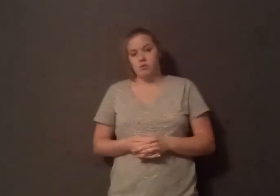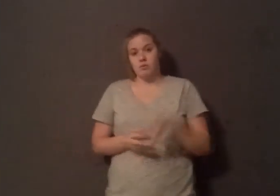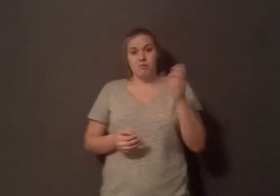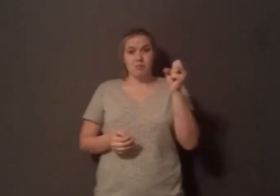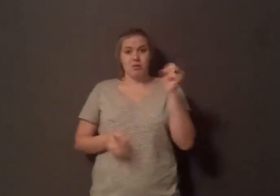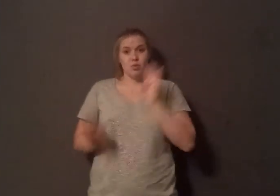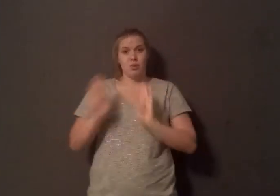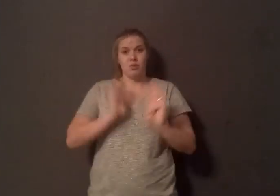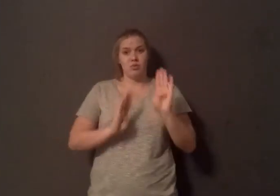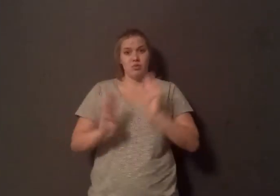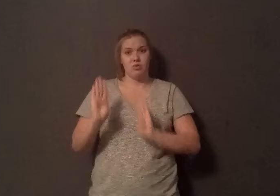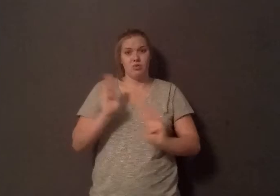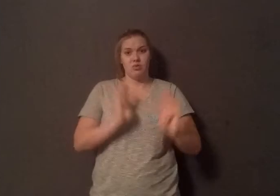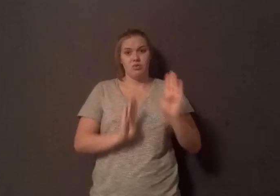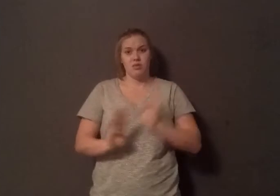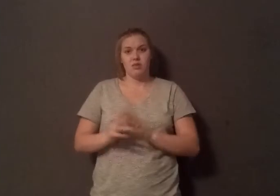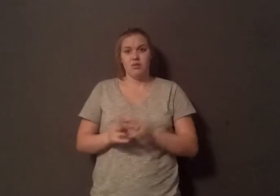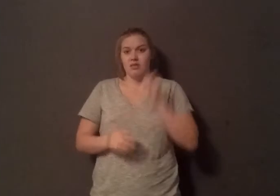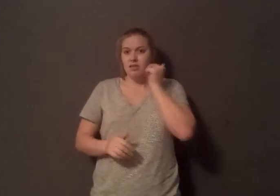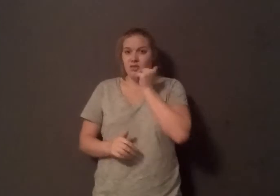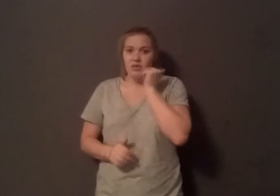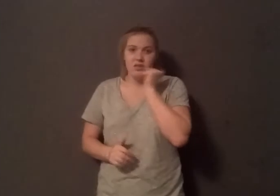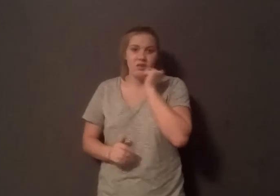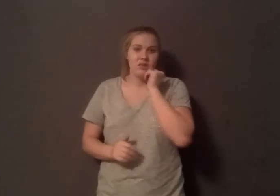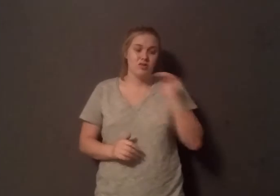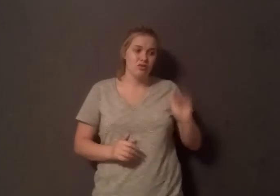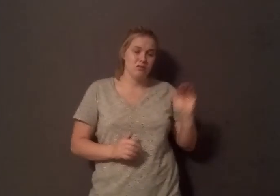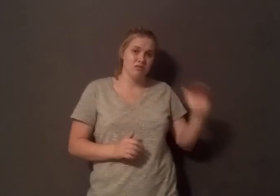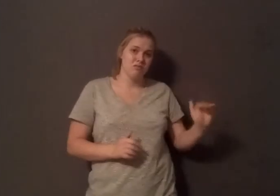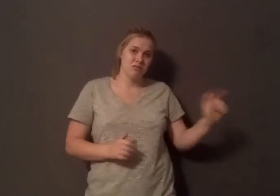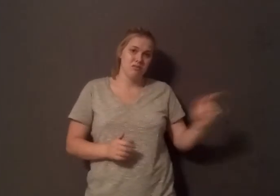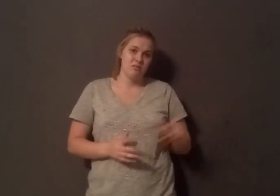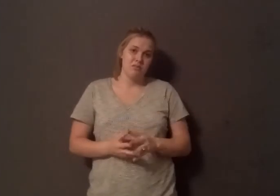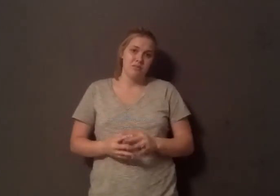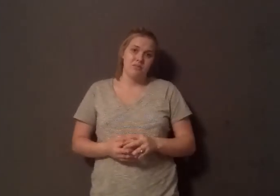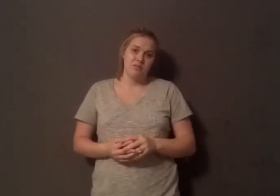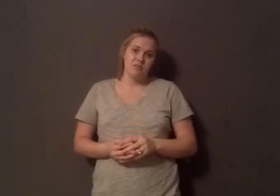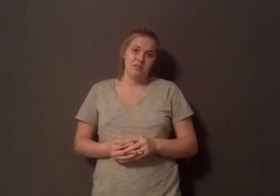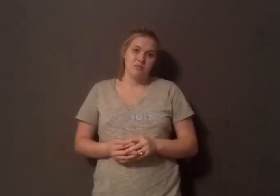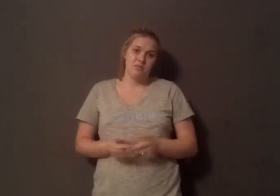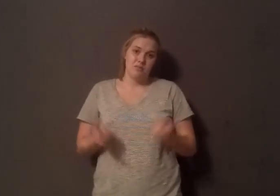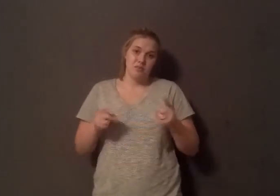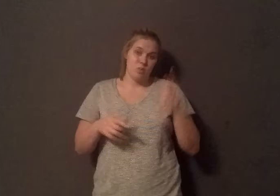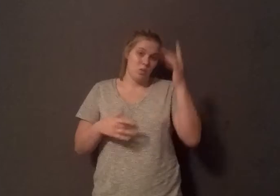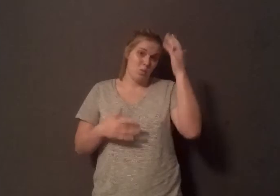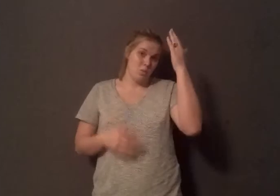pediatrician, I see on a daily basis children suffering from conditions that are linked or associated to